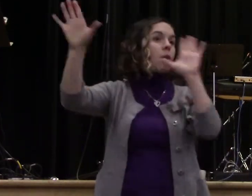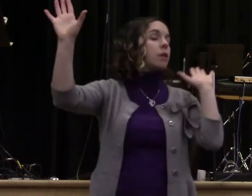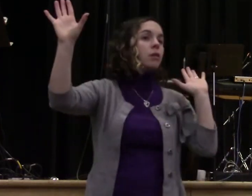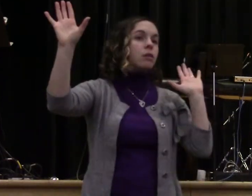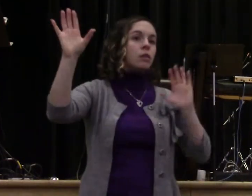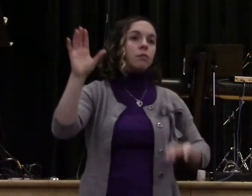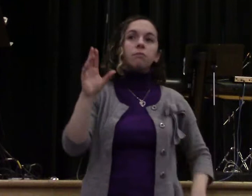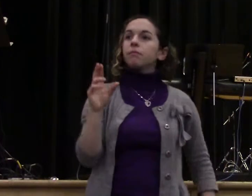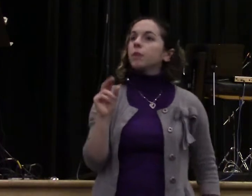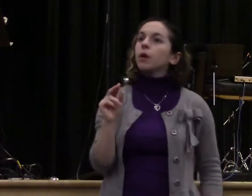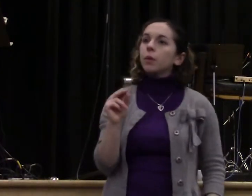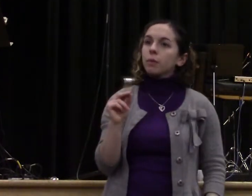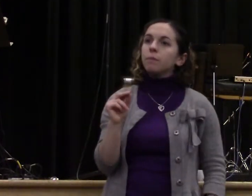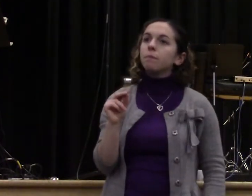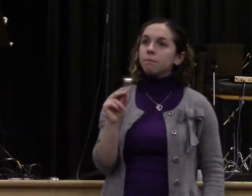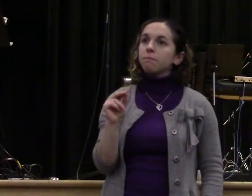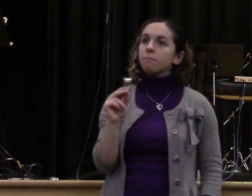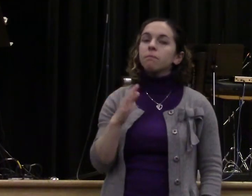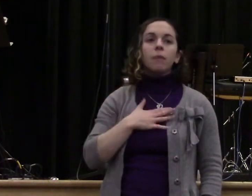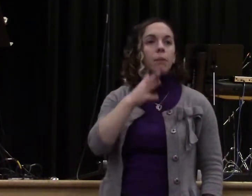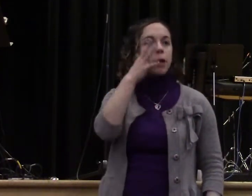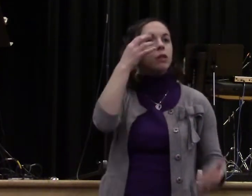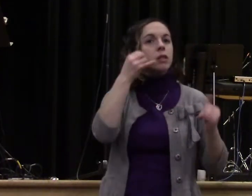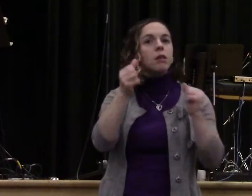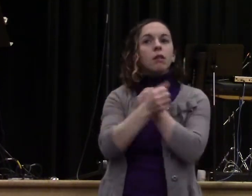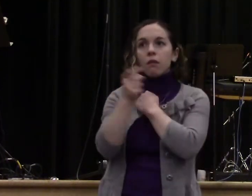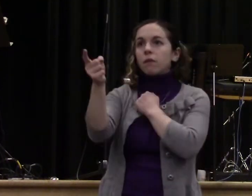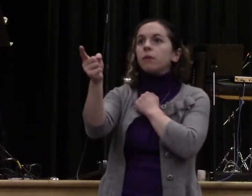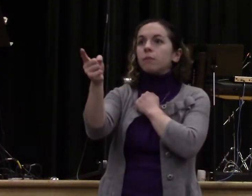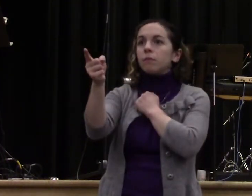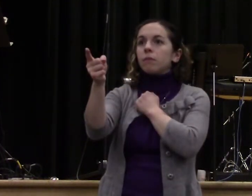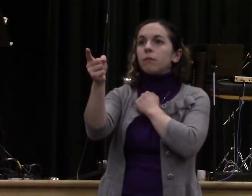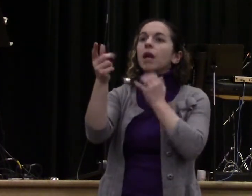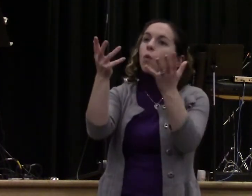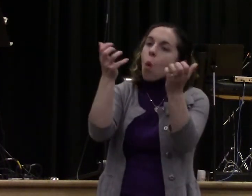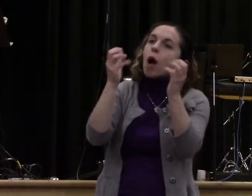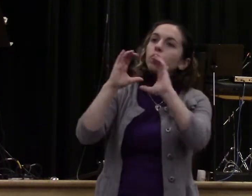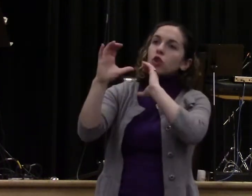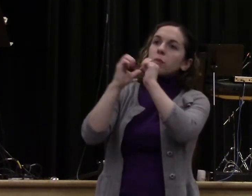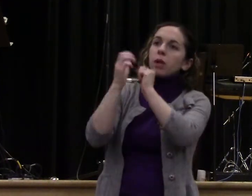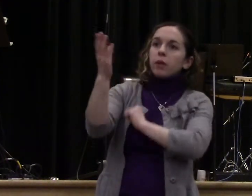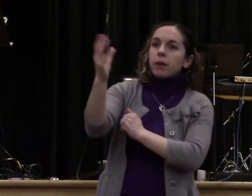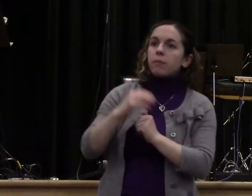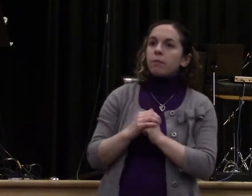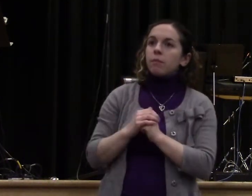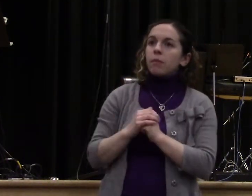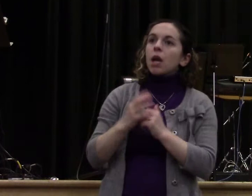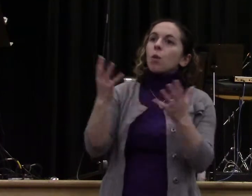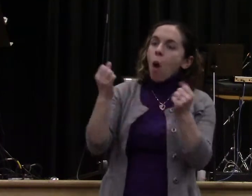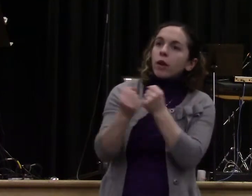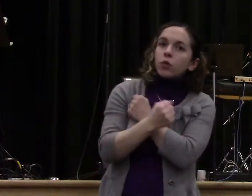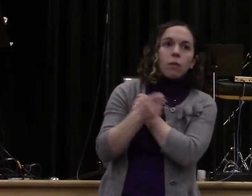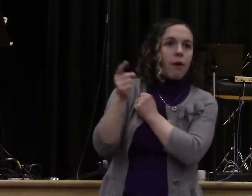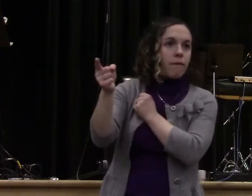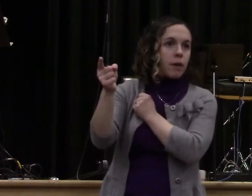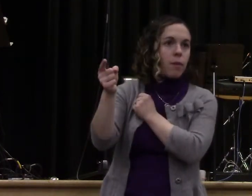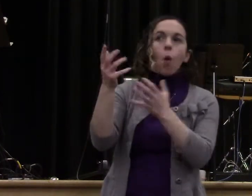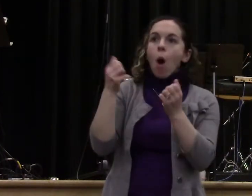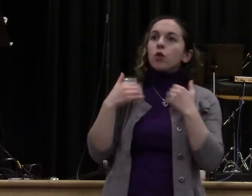Messy. But God's will is messy. Hello. God wants to destroy the homes, your workplace. God